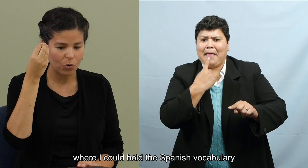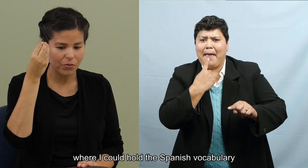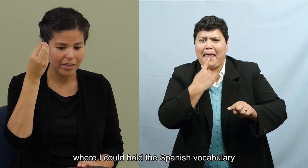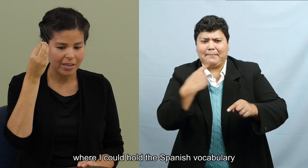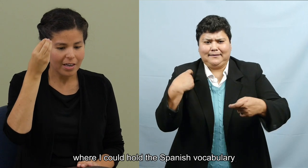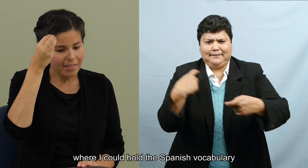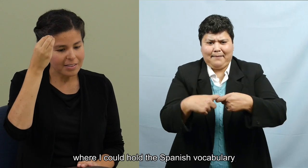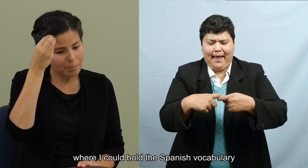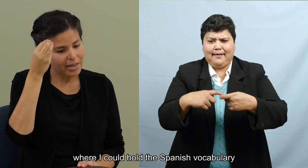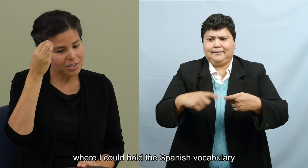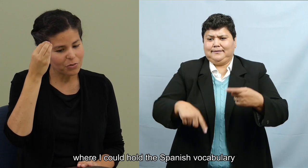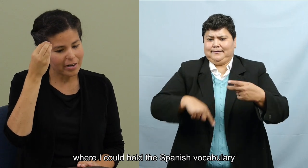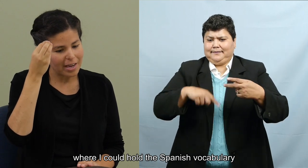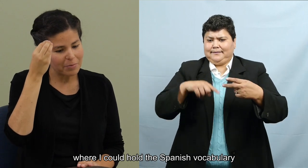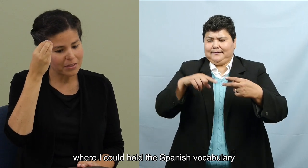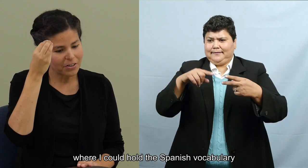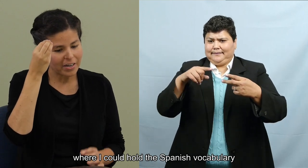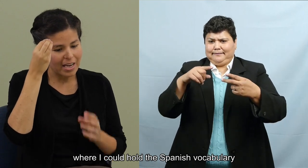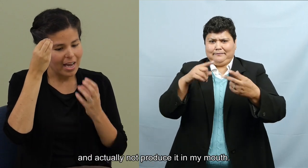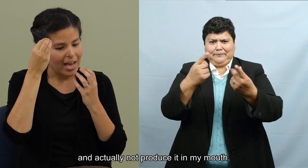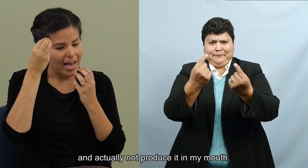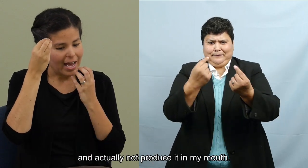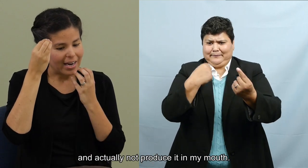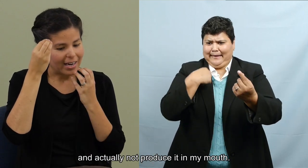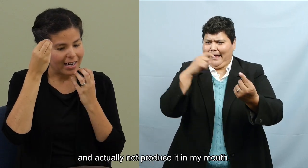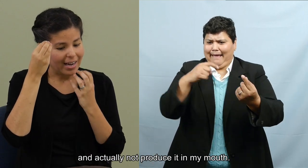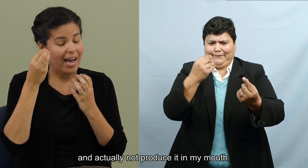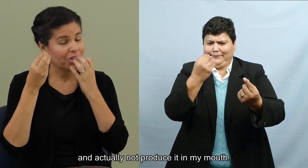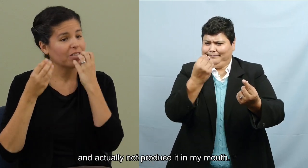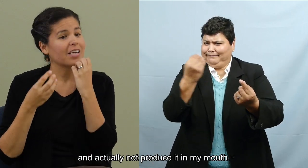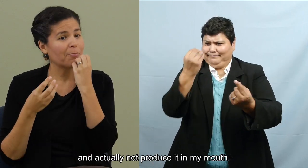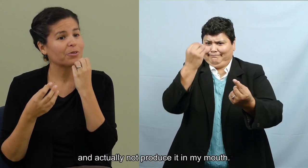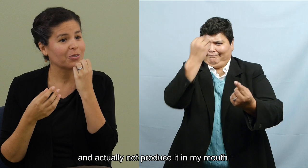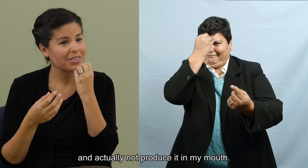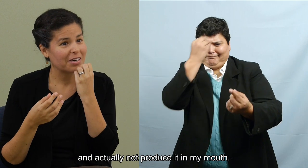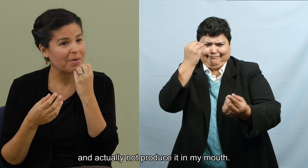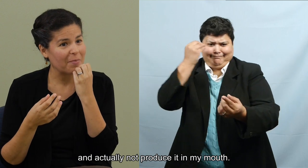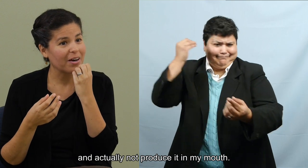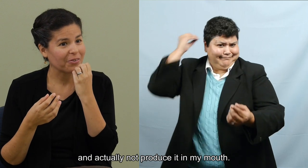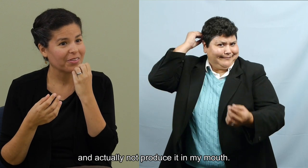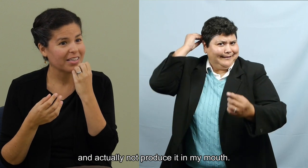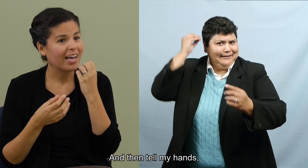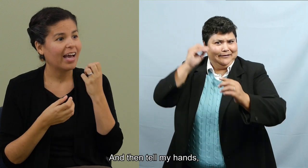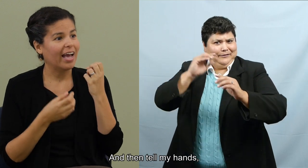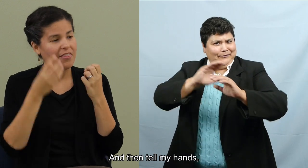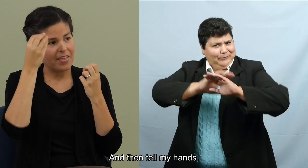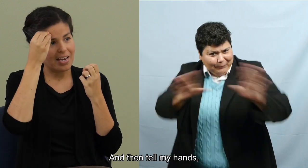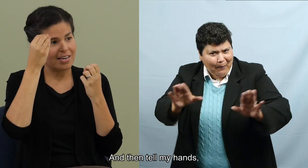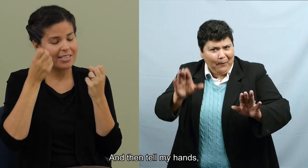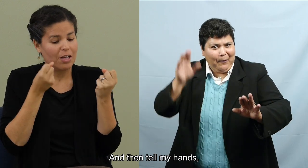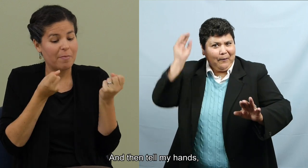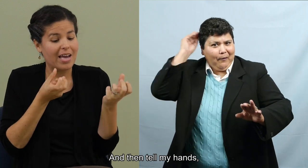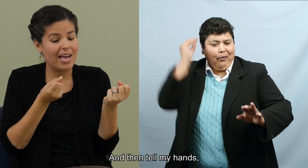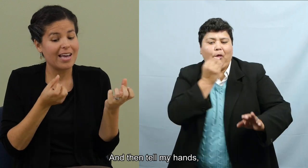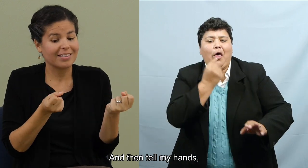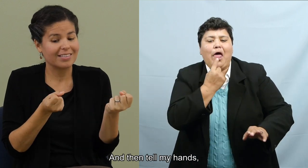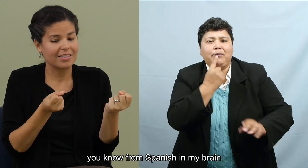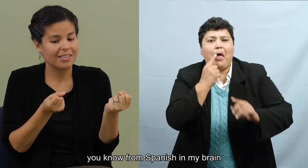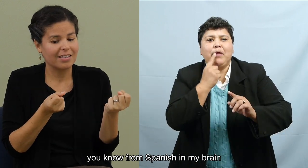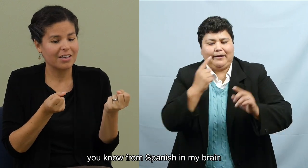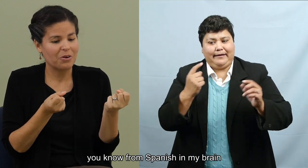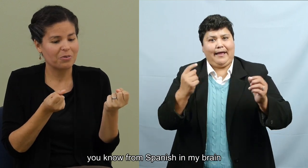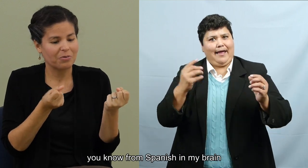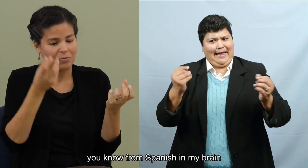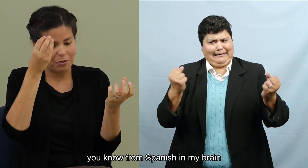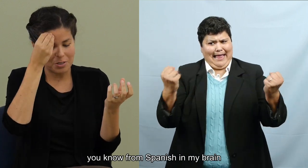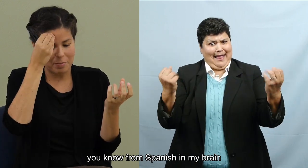I could hold the Spanish vocabulary and actually not produce it in my mouth and then tell my hands,